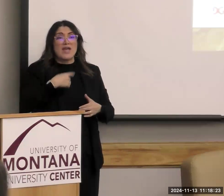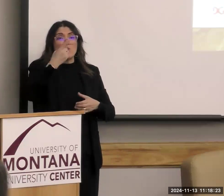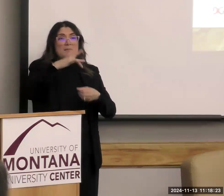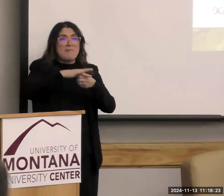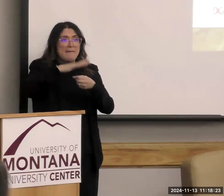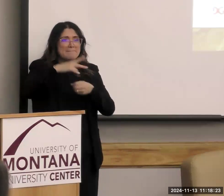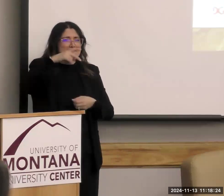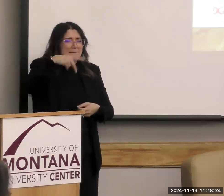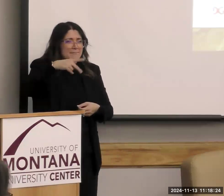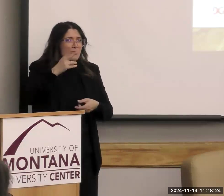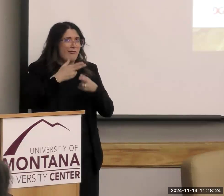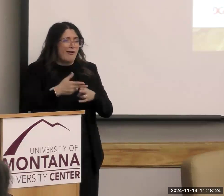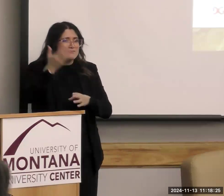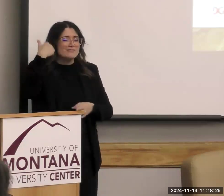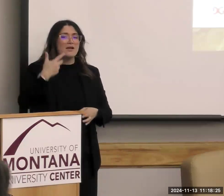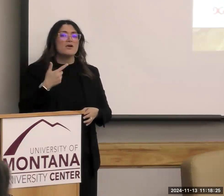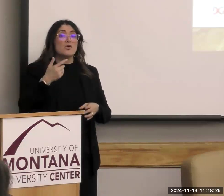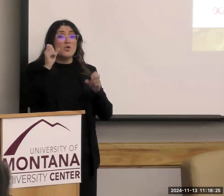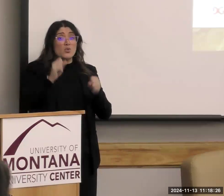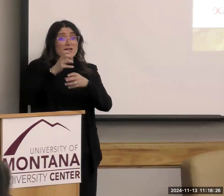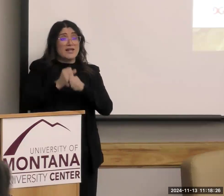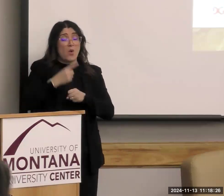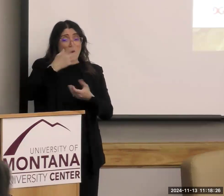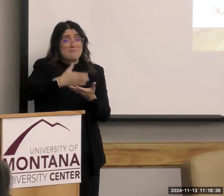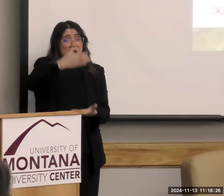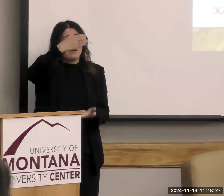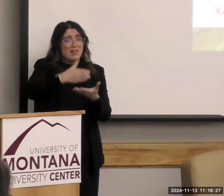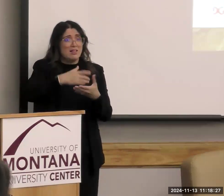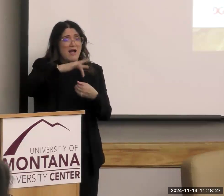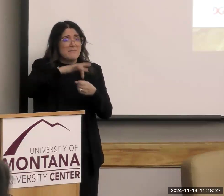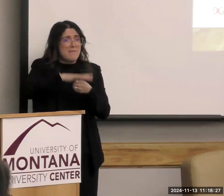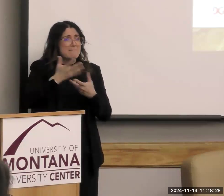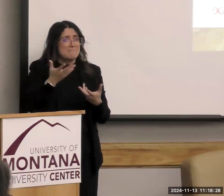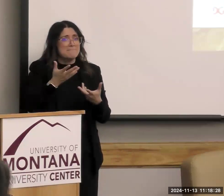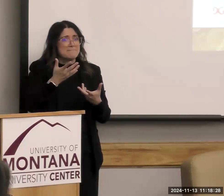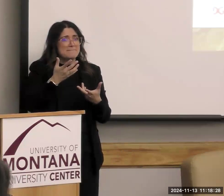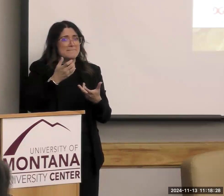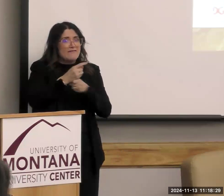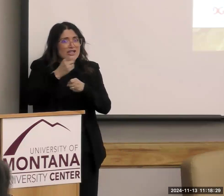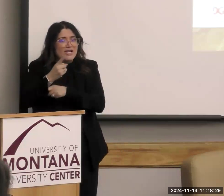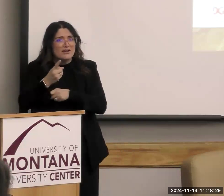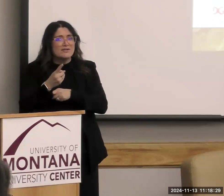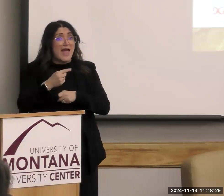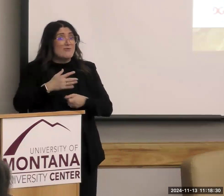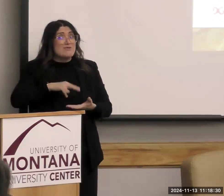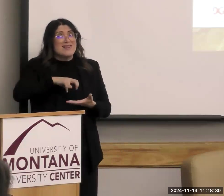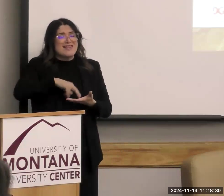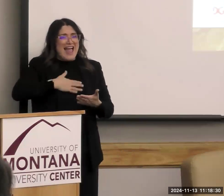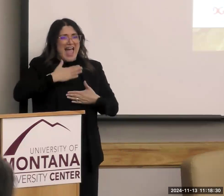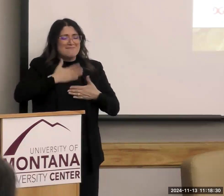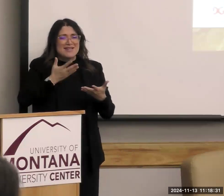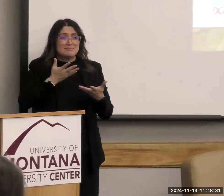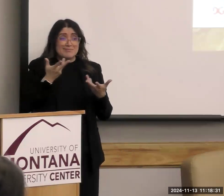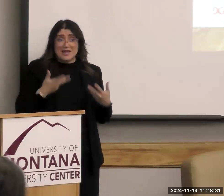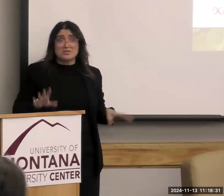it pop then. We could get one bottle of pop a year. And, boy, we were so happy. But that was it. Those